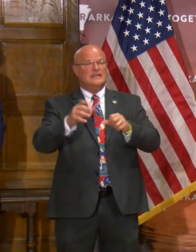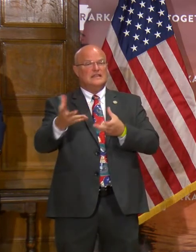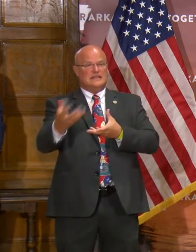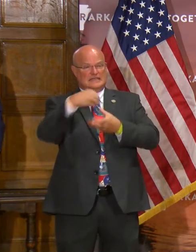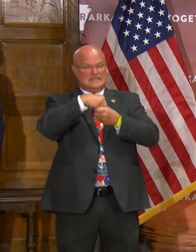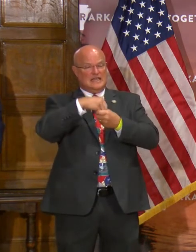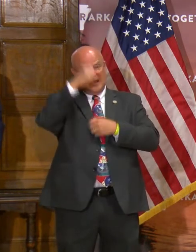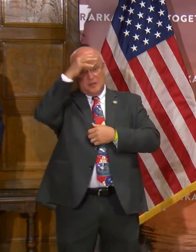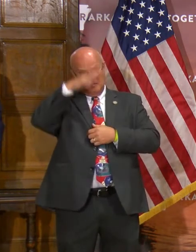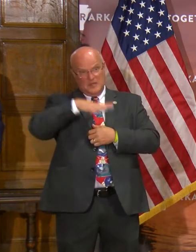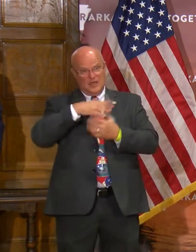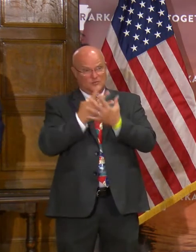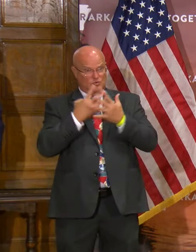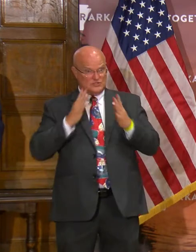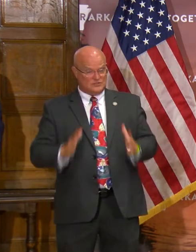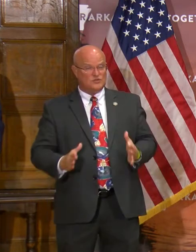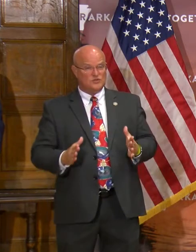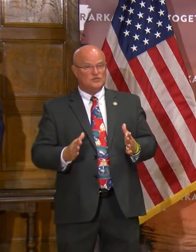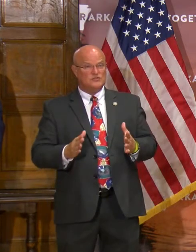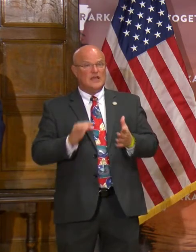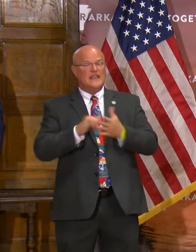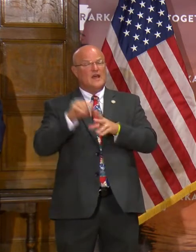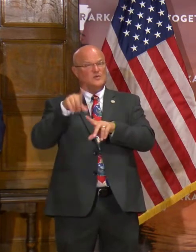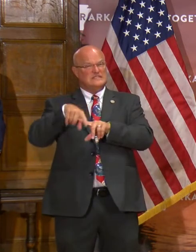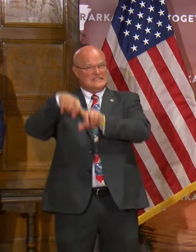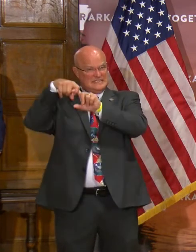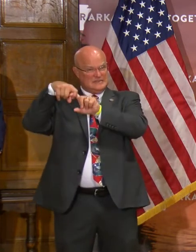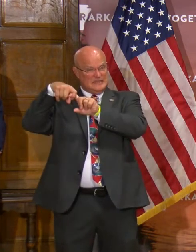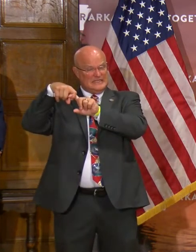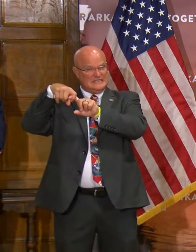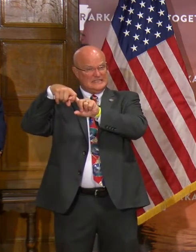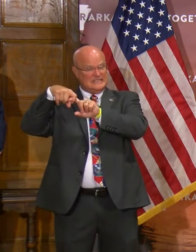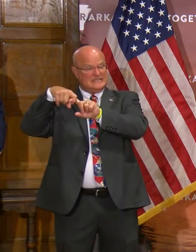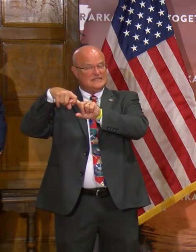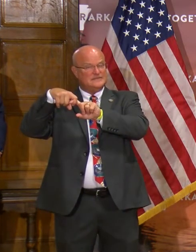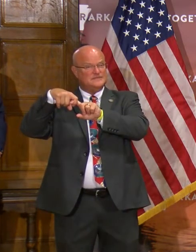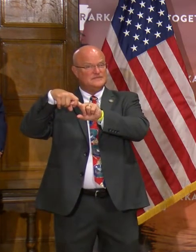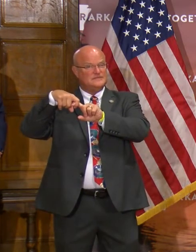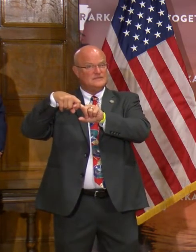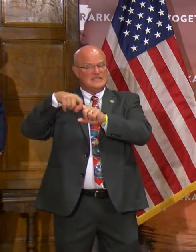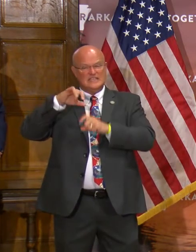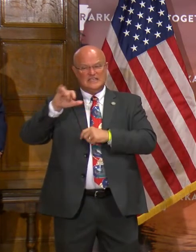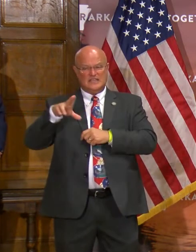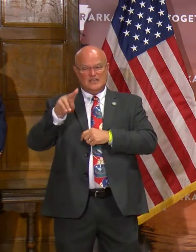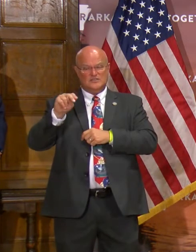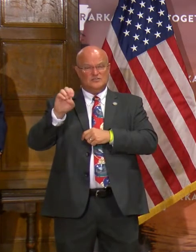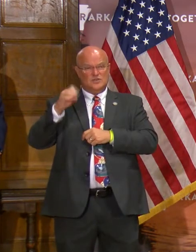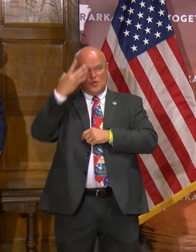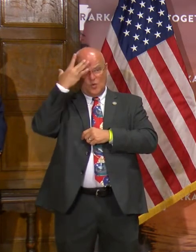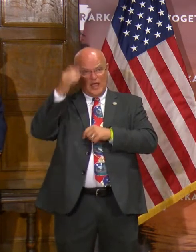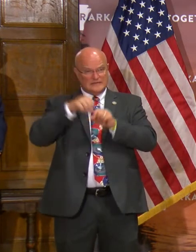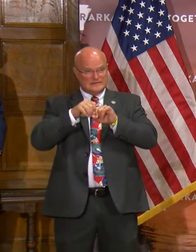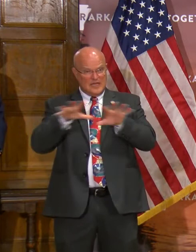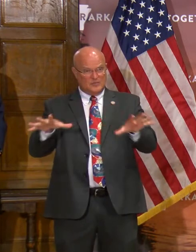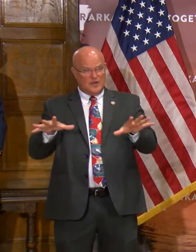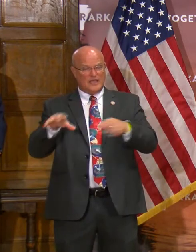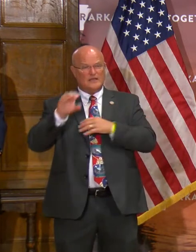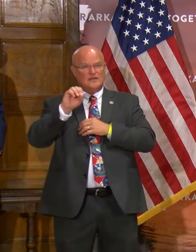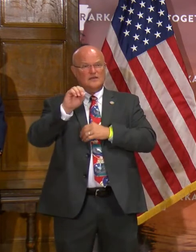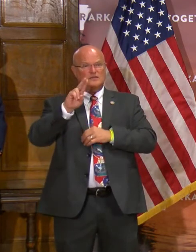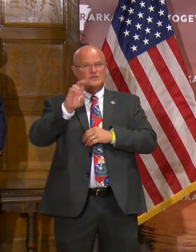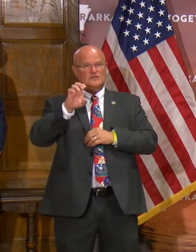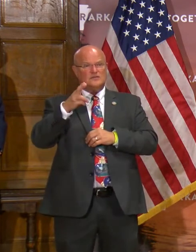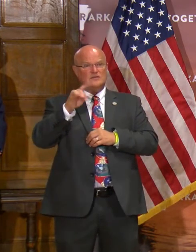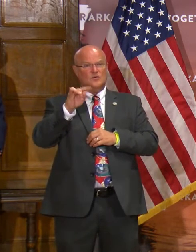of male inmates, which was suspended early June due to the outbreak at our Ouachita River